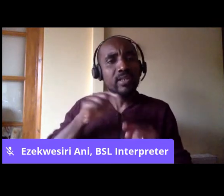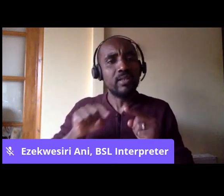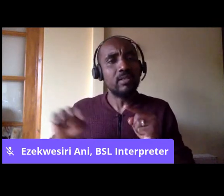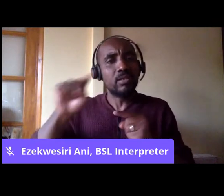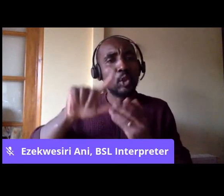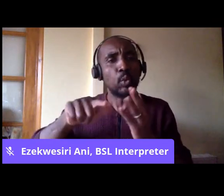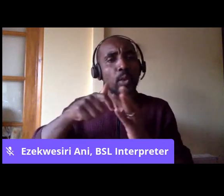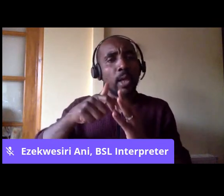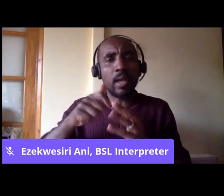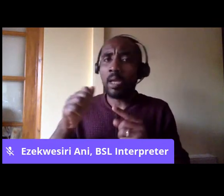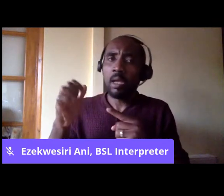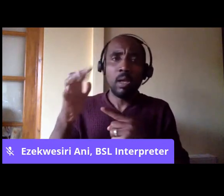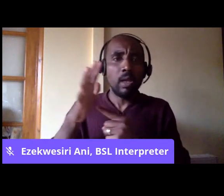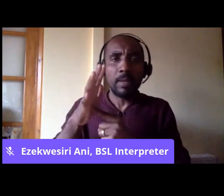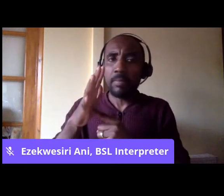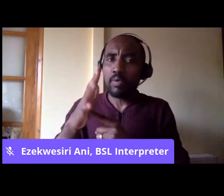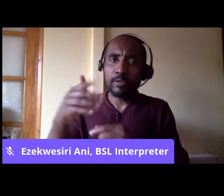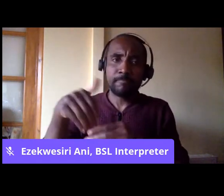education.